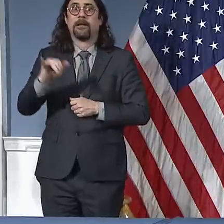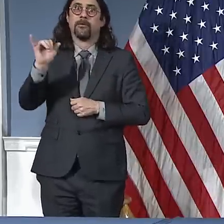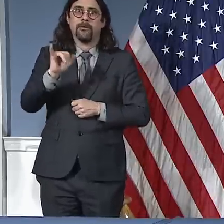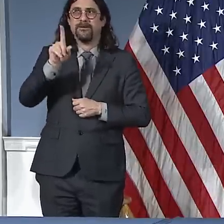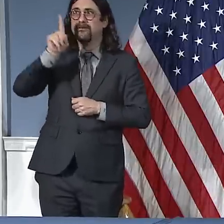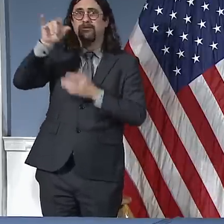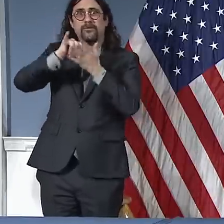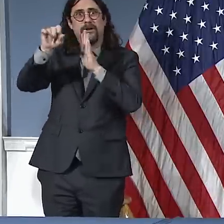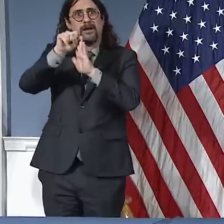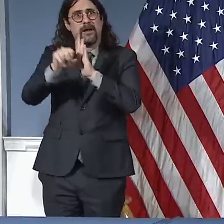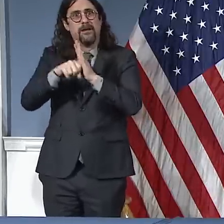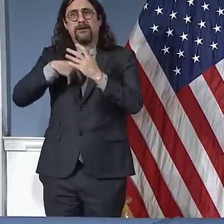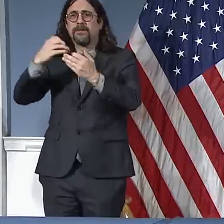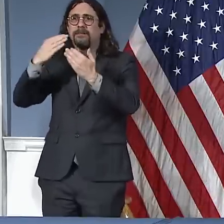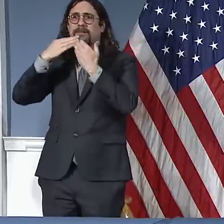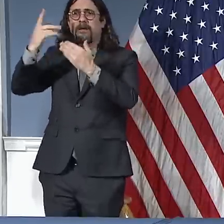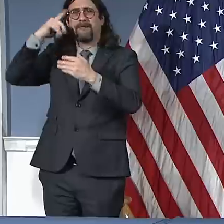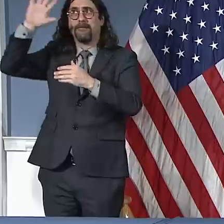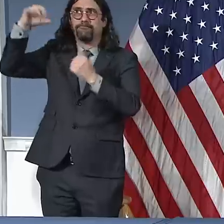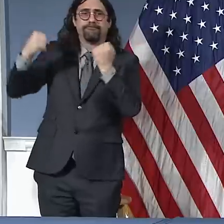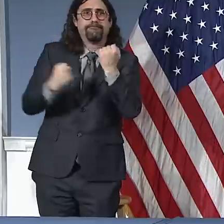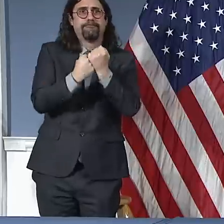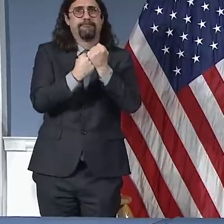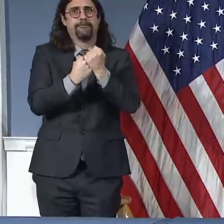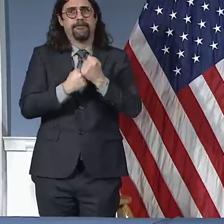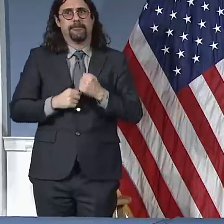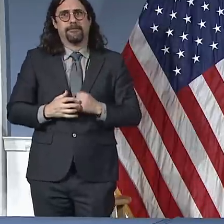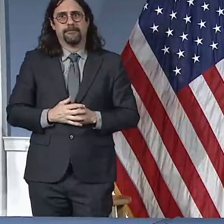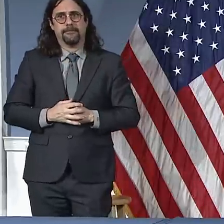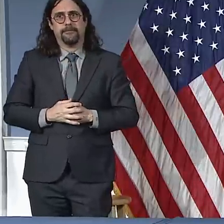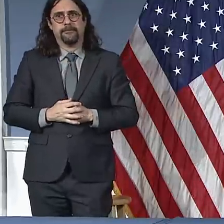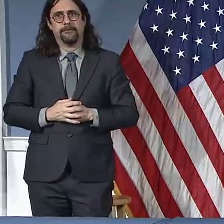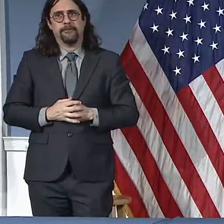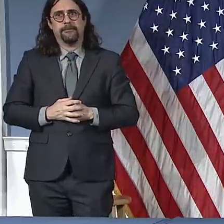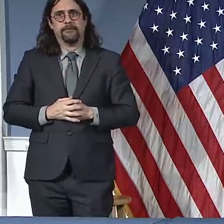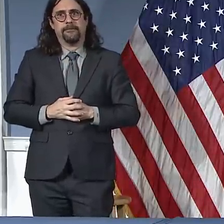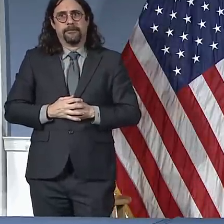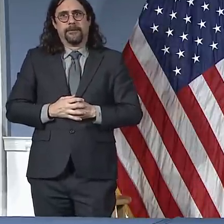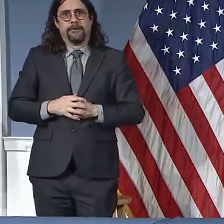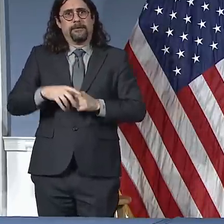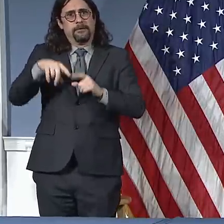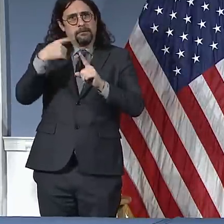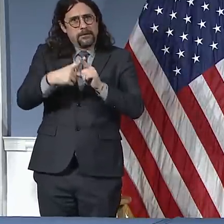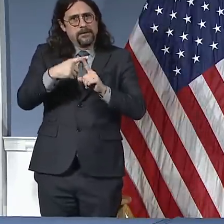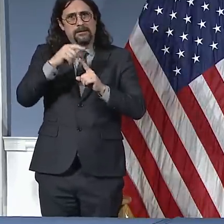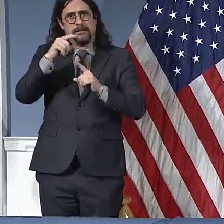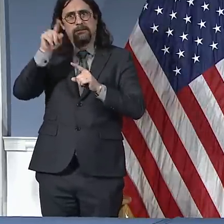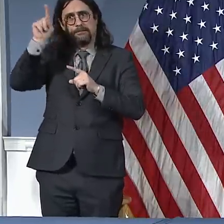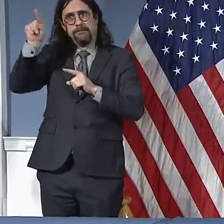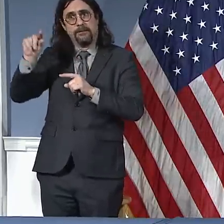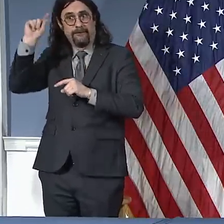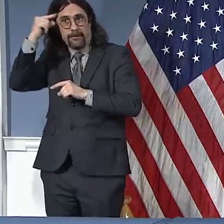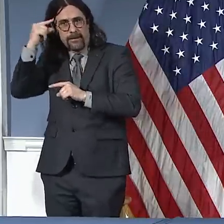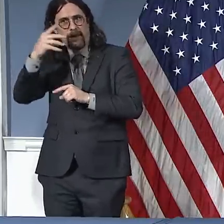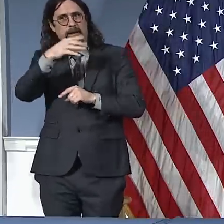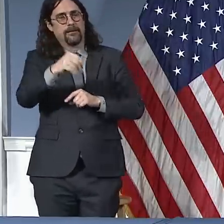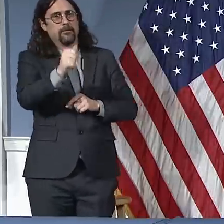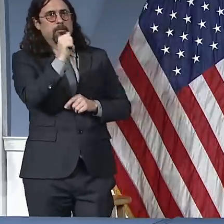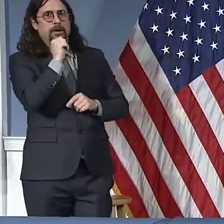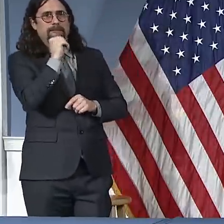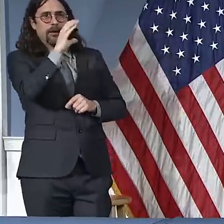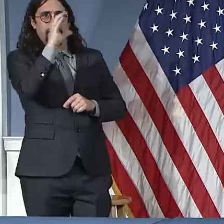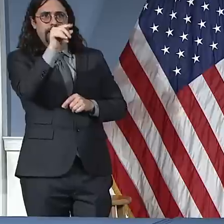more private corporations step up. We're seeing more and more individuals come forward, philanthropies come forward. A lot of people are helping.